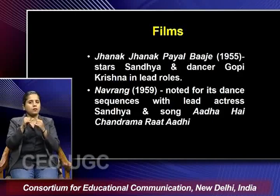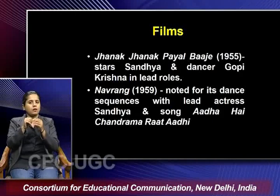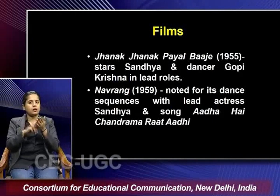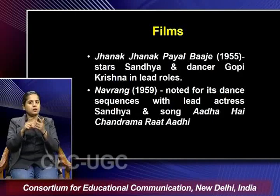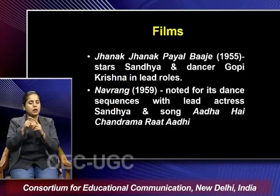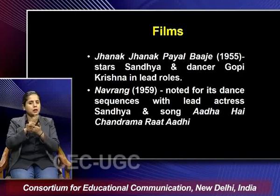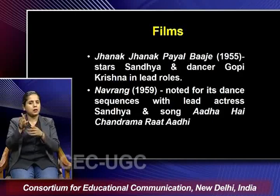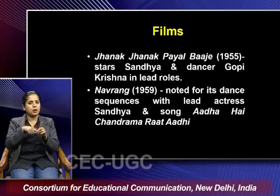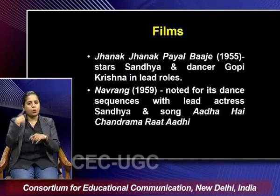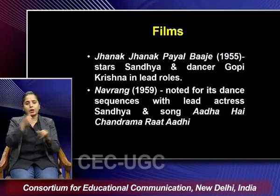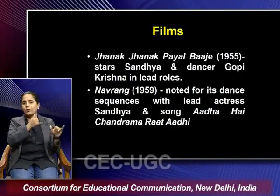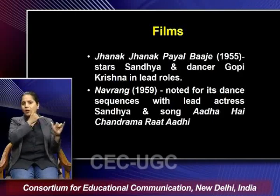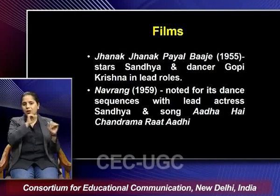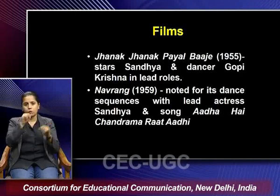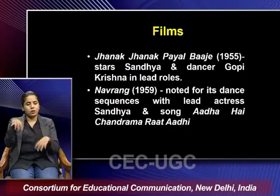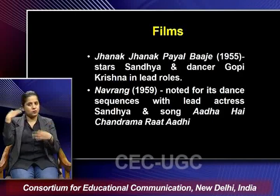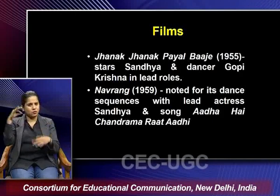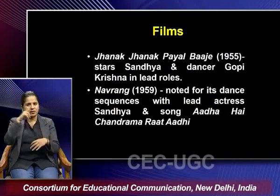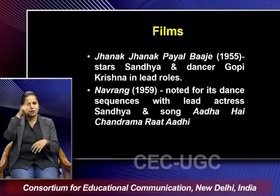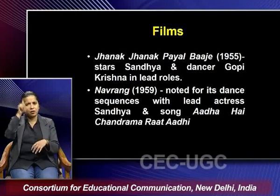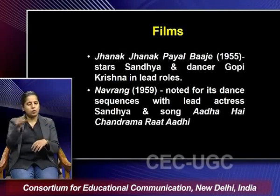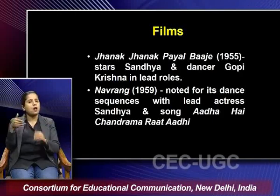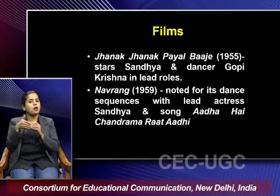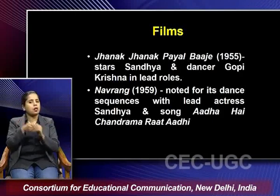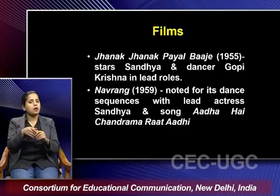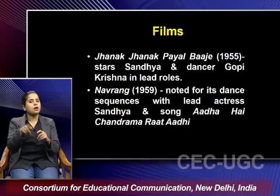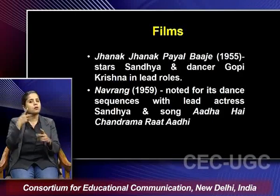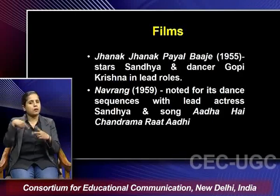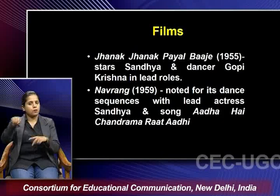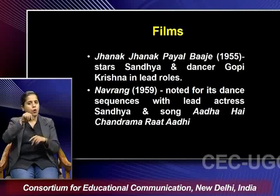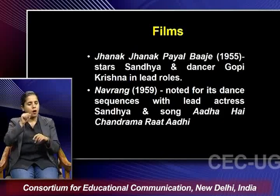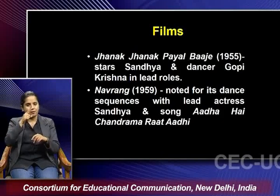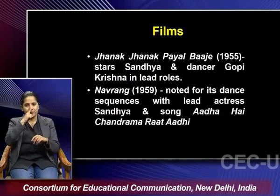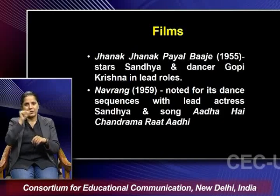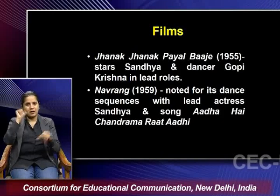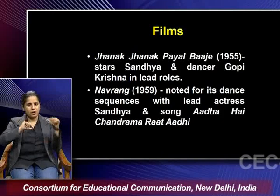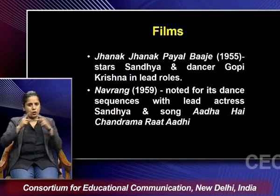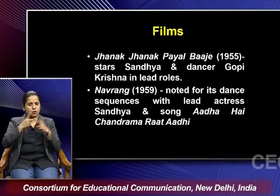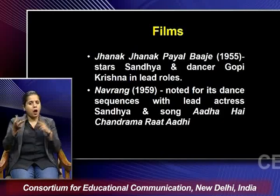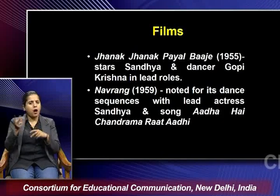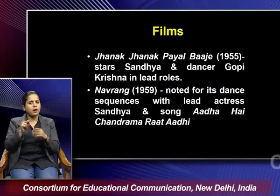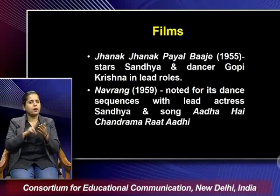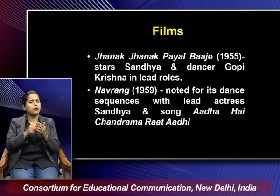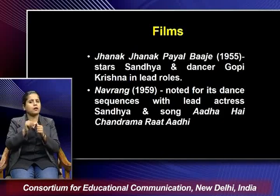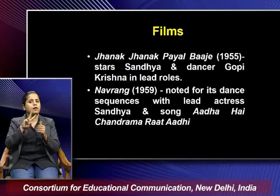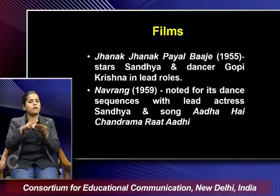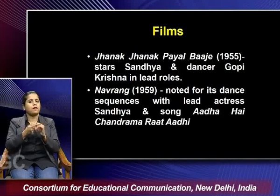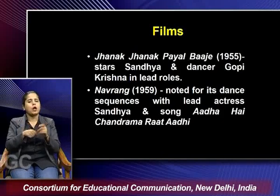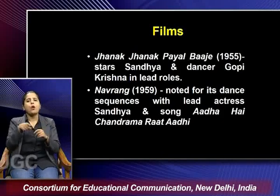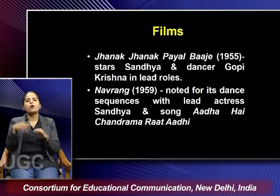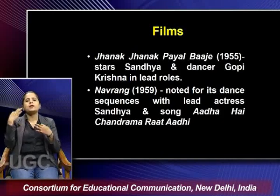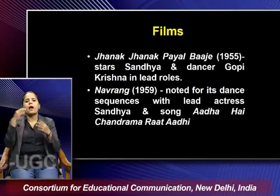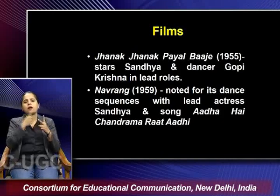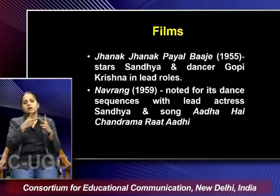gopi krishna they were in the lead roles and in navarang which was again noted for its dance sequences